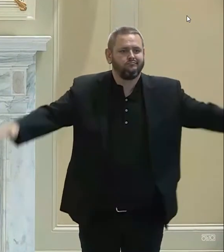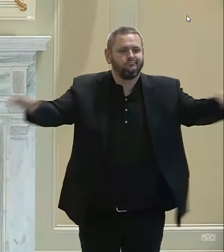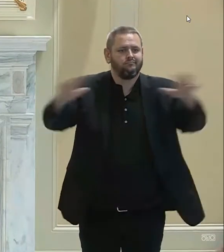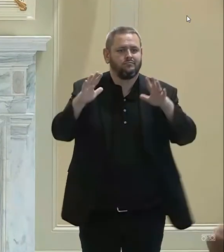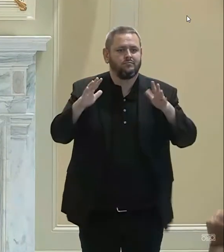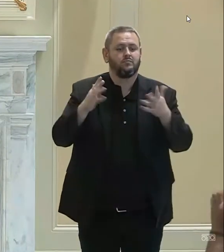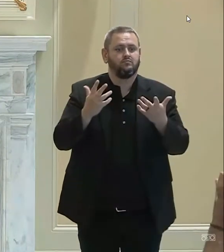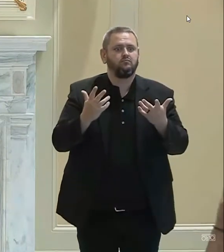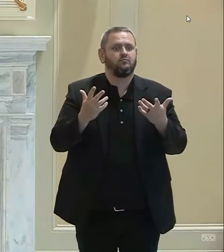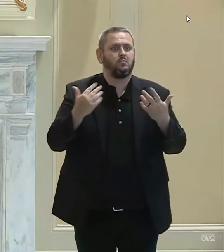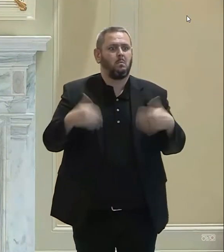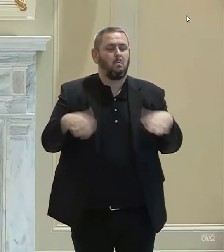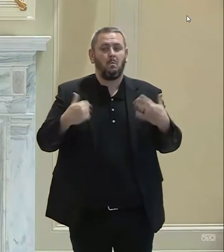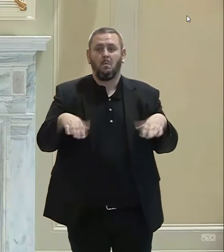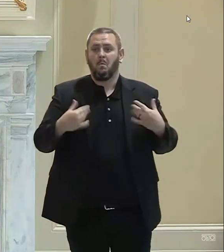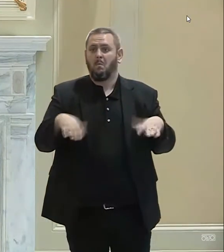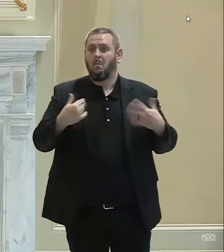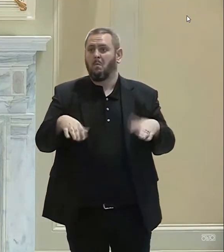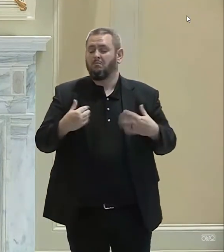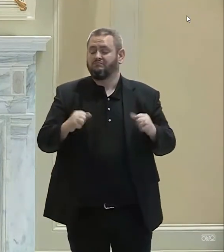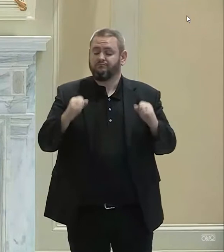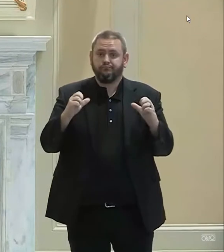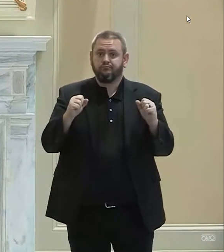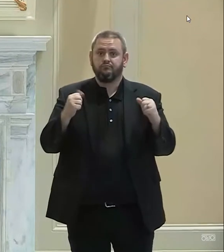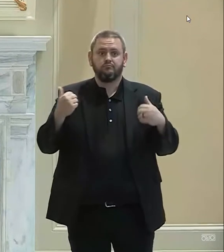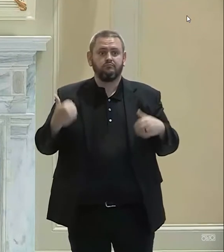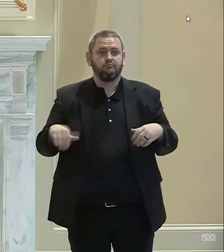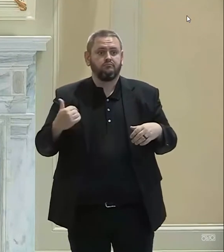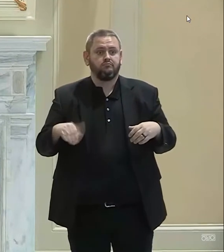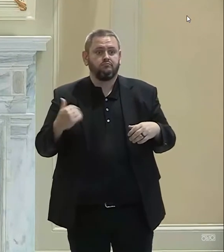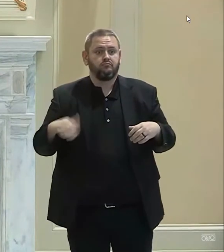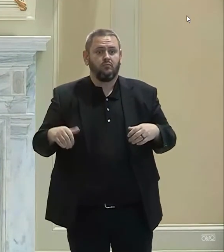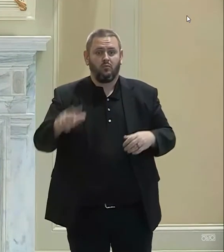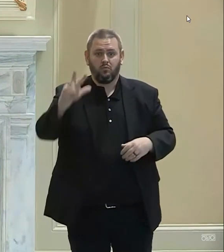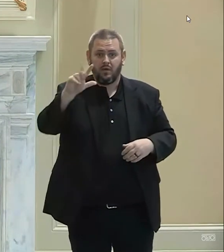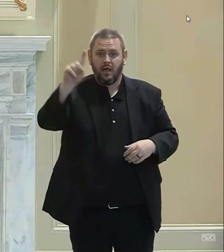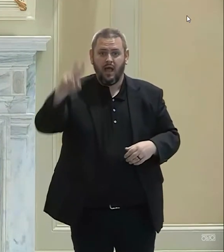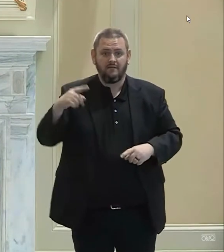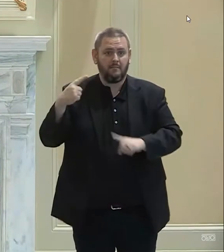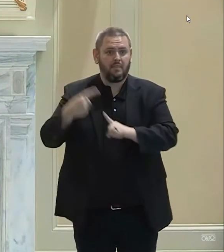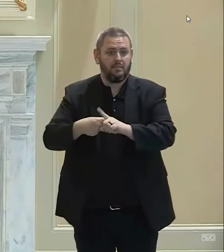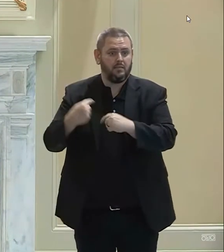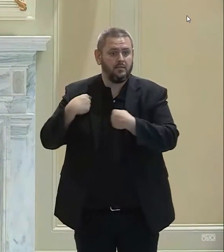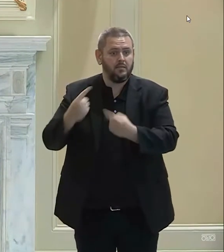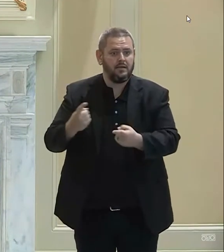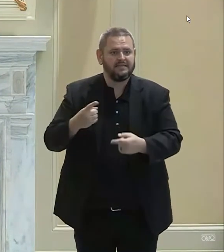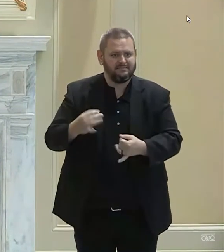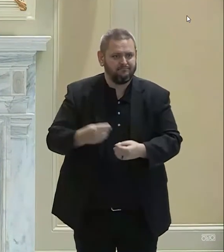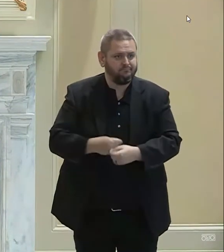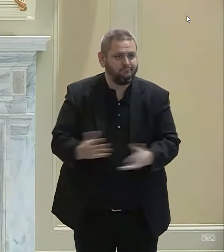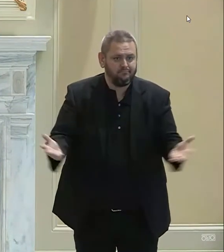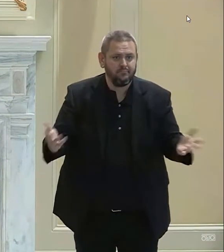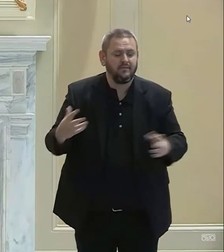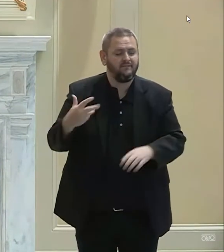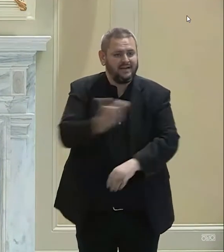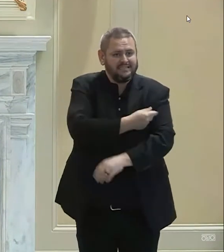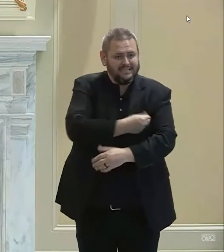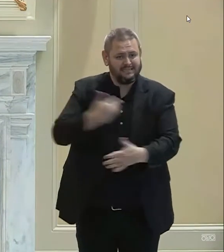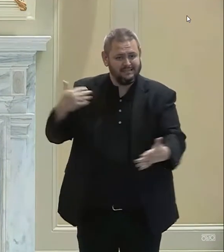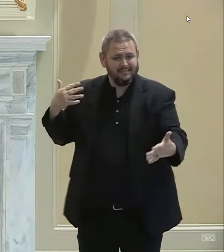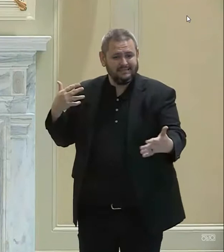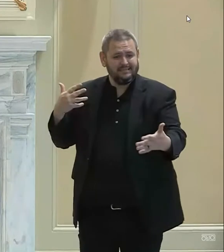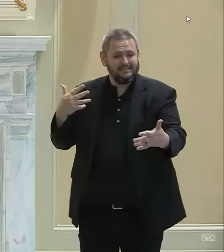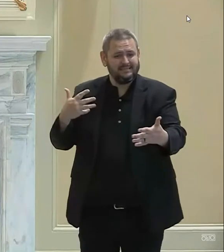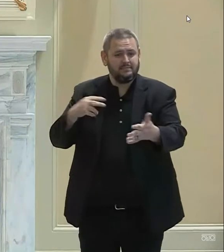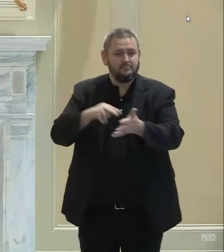think about it's only been three and a half months since we started rolling out the vaccines in the state. About 85% of